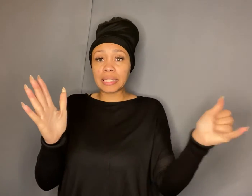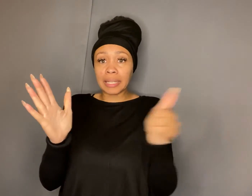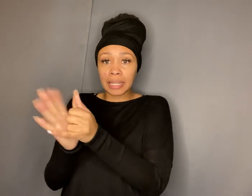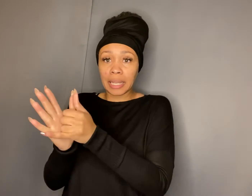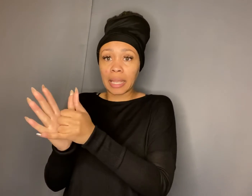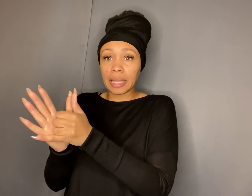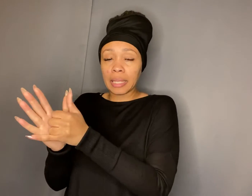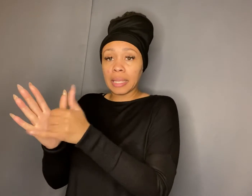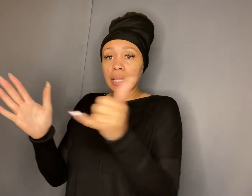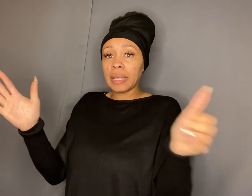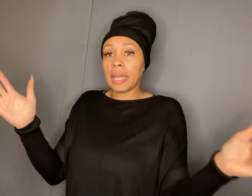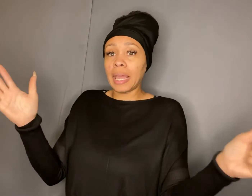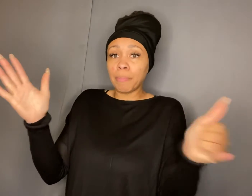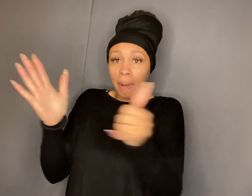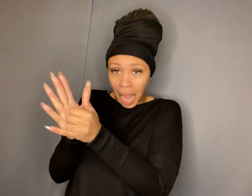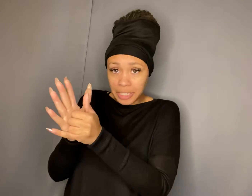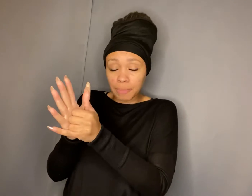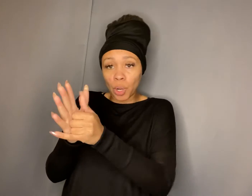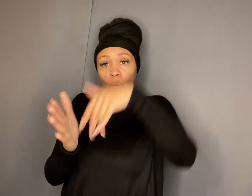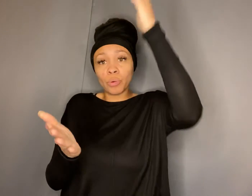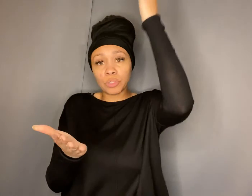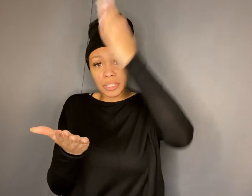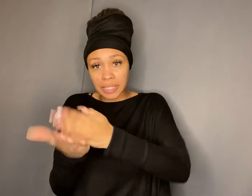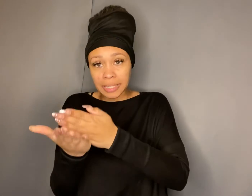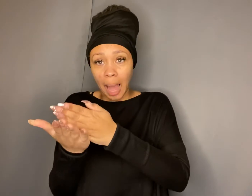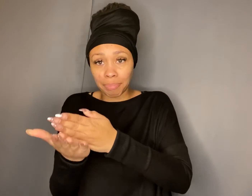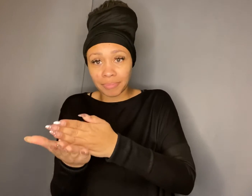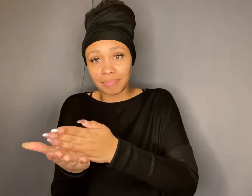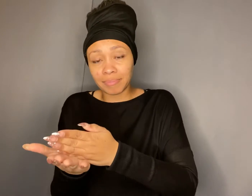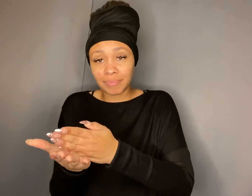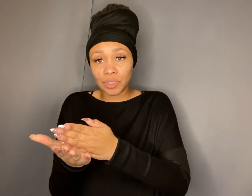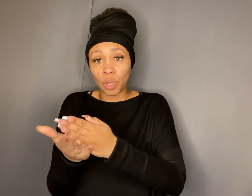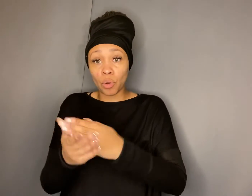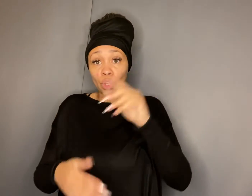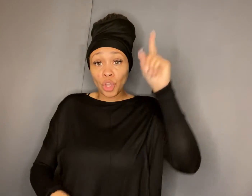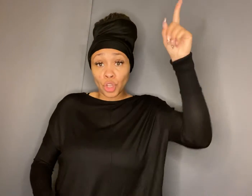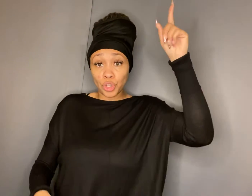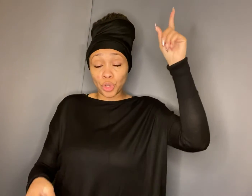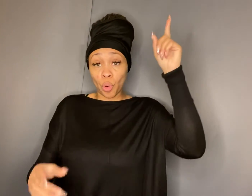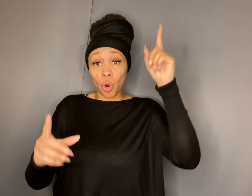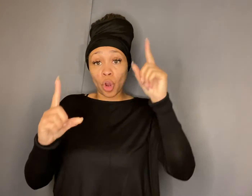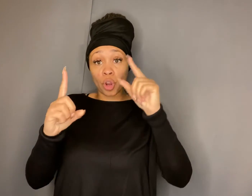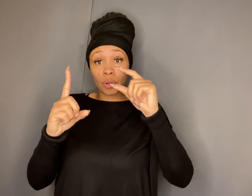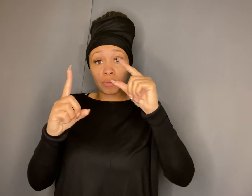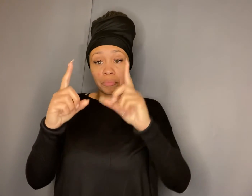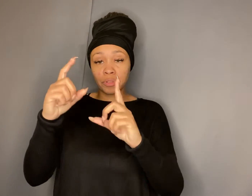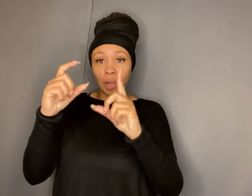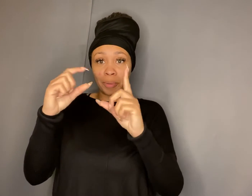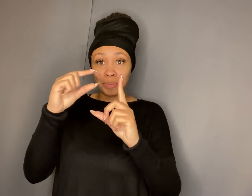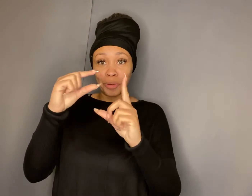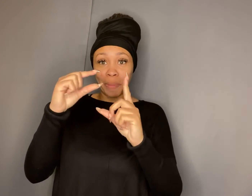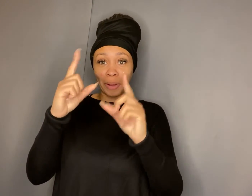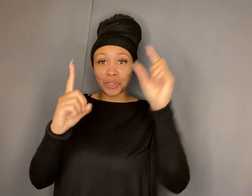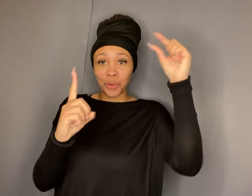impossible to stop so your sorry i'm doing back your